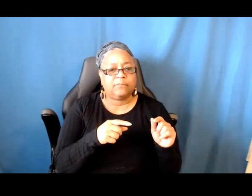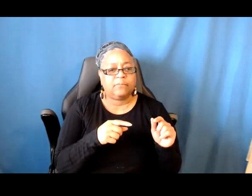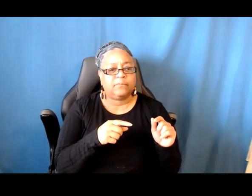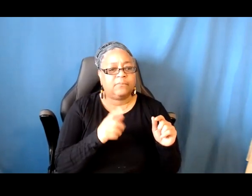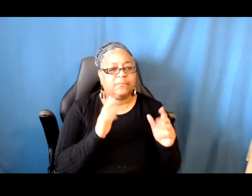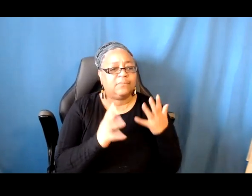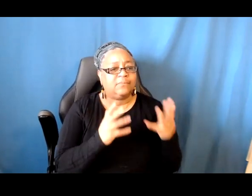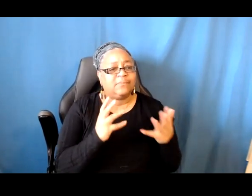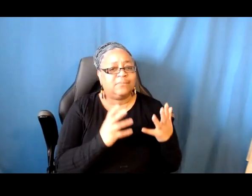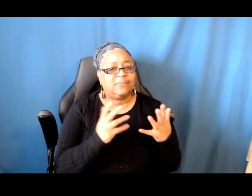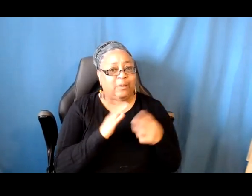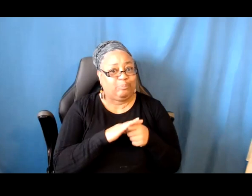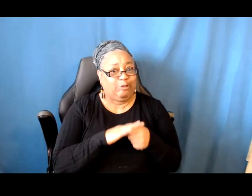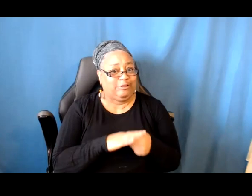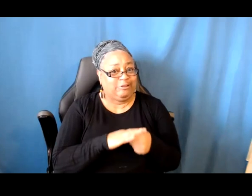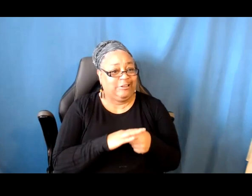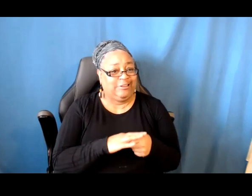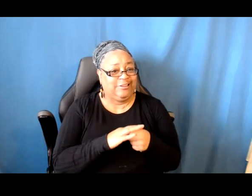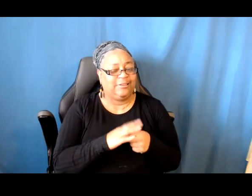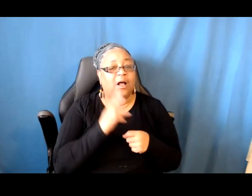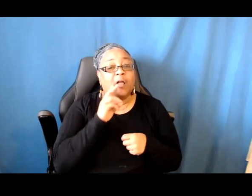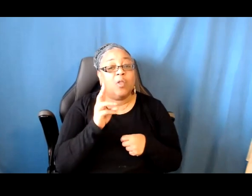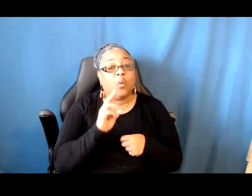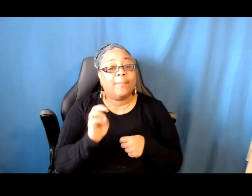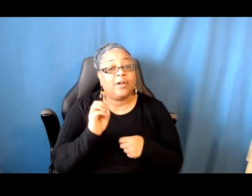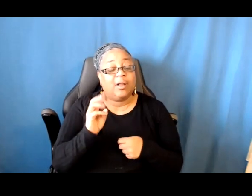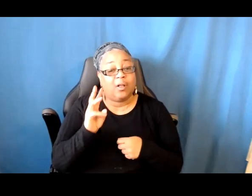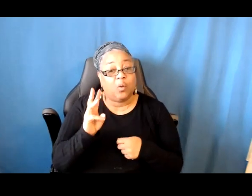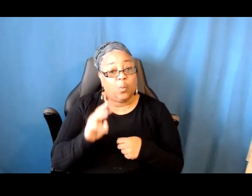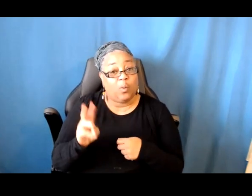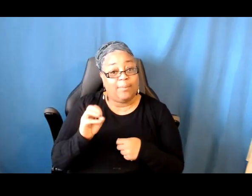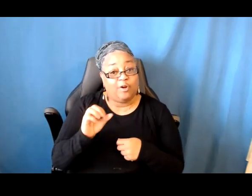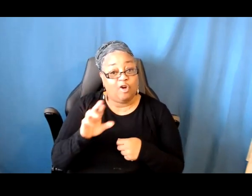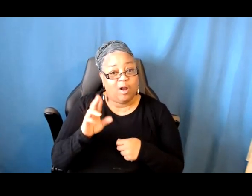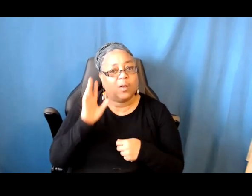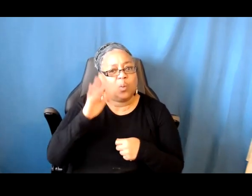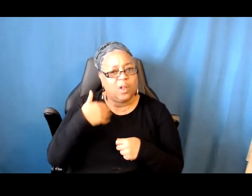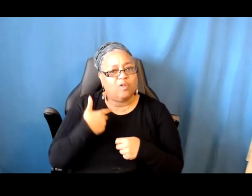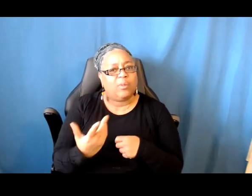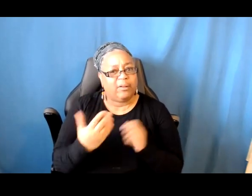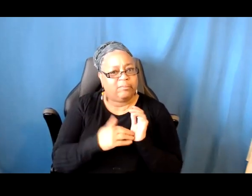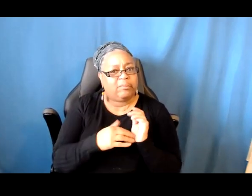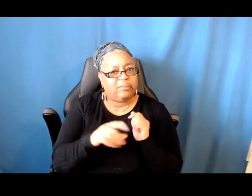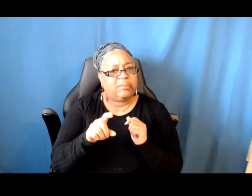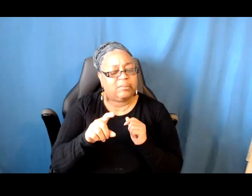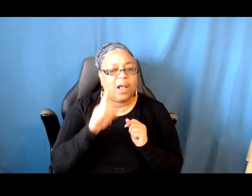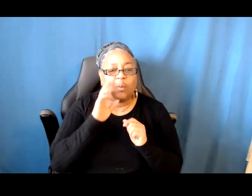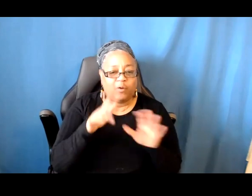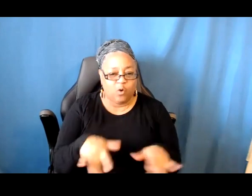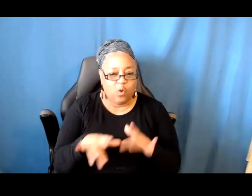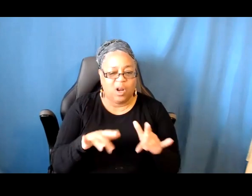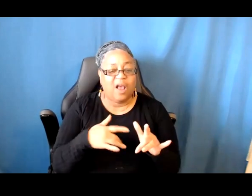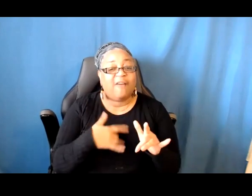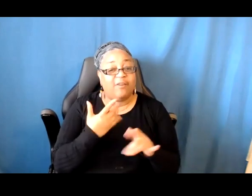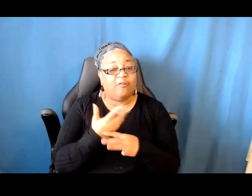Such pressure. Will this webinar have a replay? Yes, it's going to be recorded. So feel free to check out the recording. We